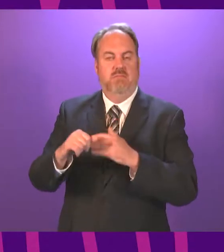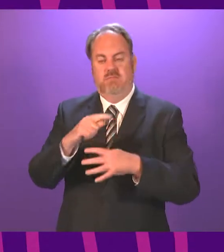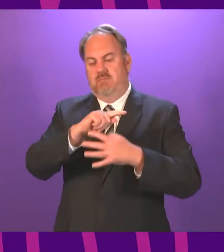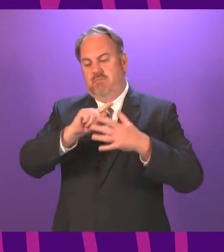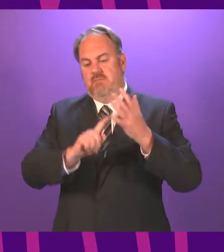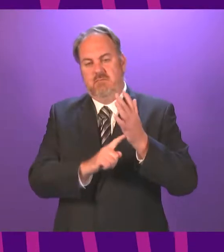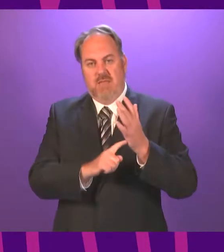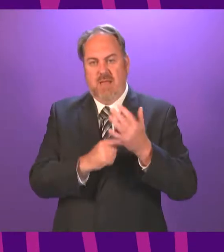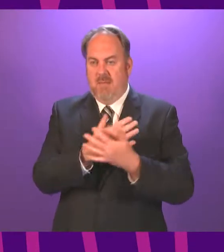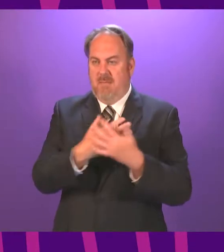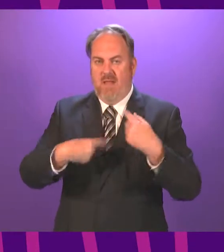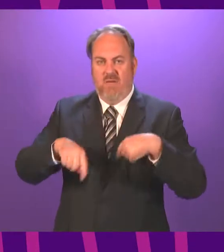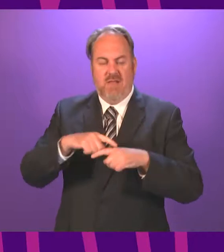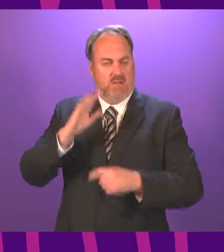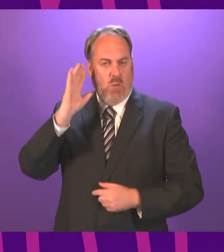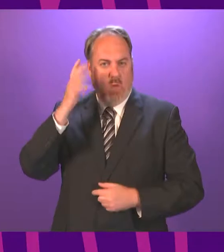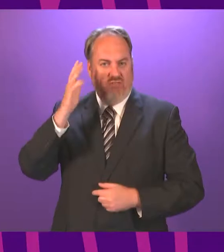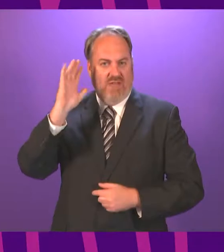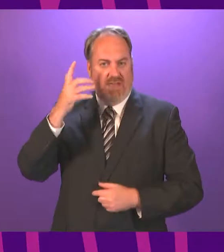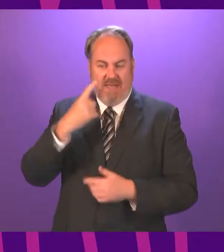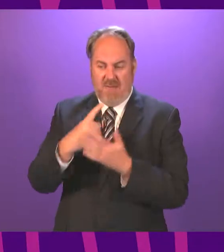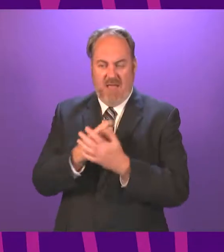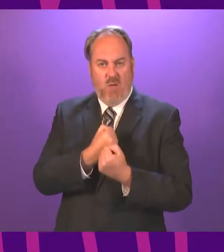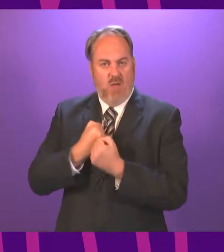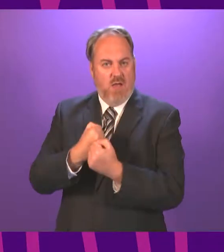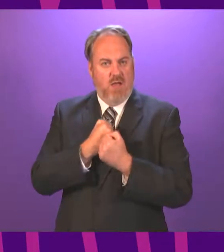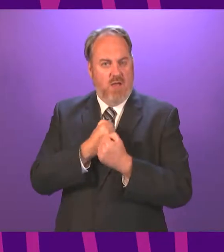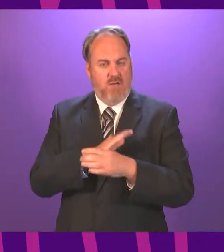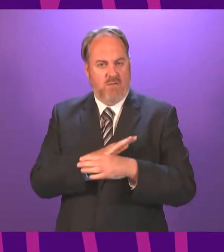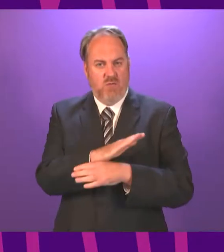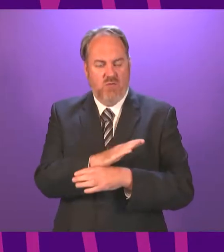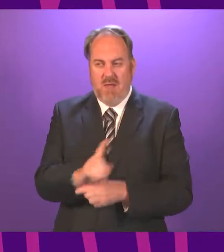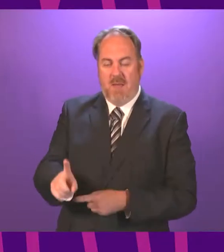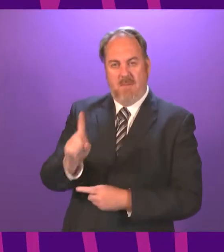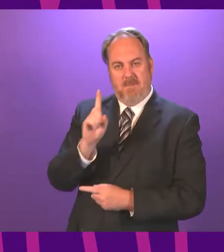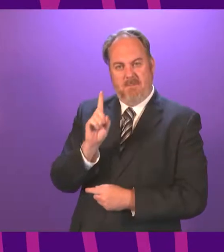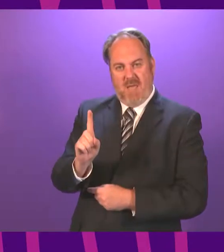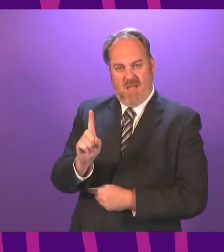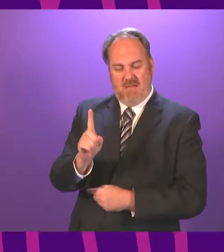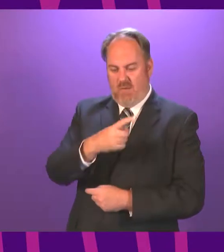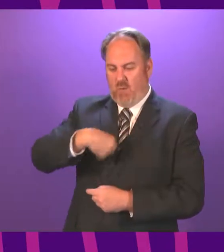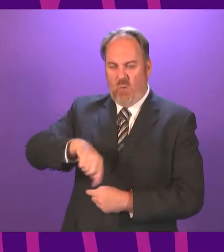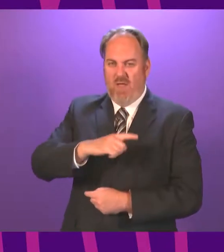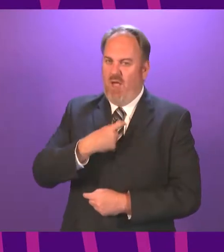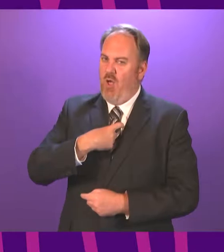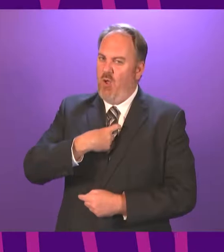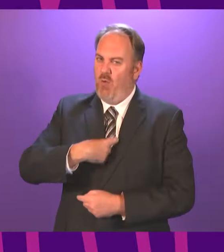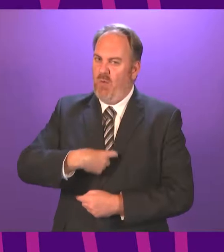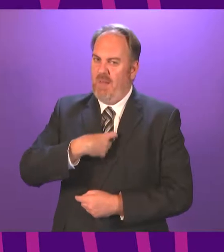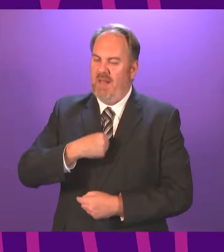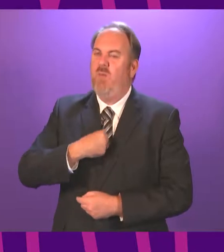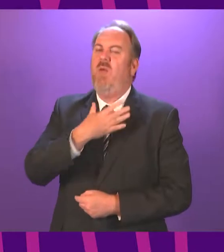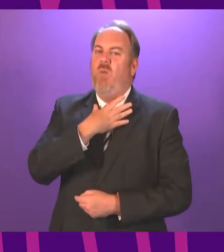strongest amongst us falter. And yet, the human instinct for survival remains.